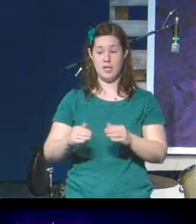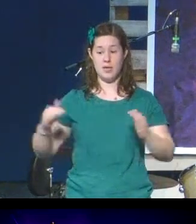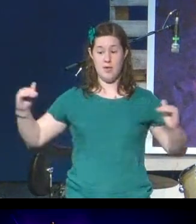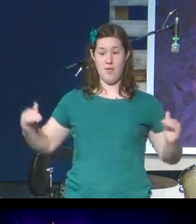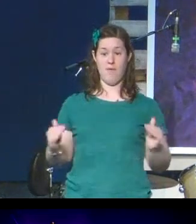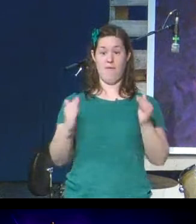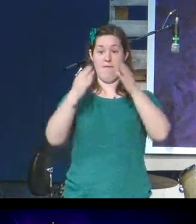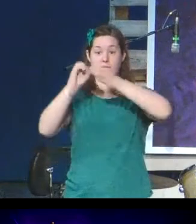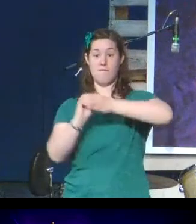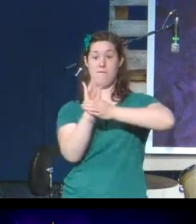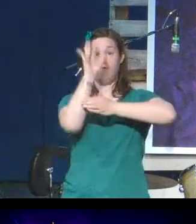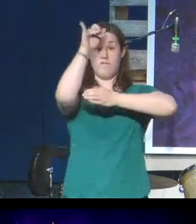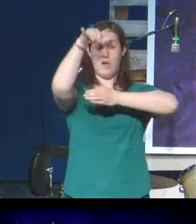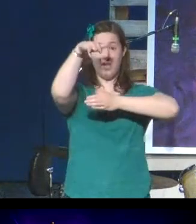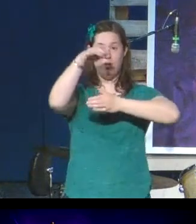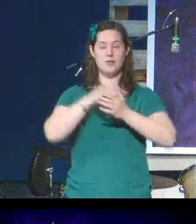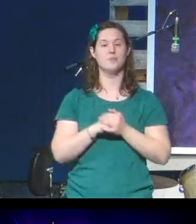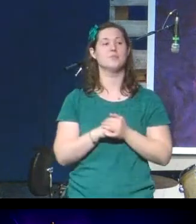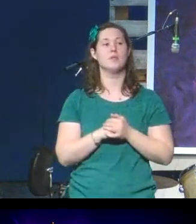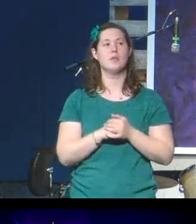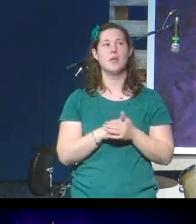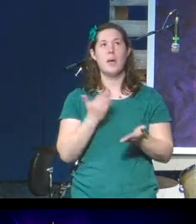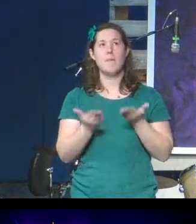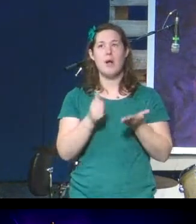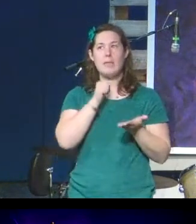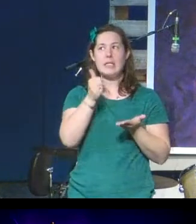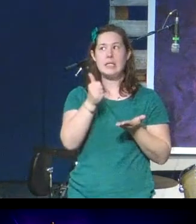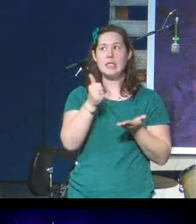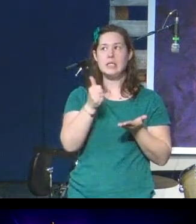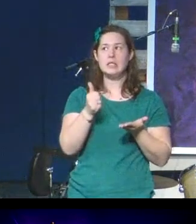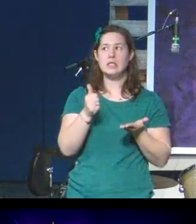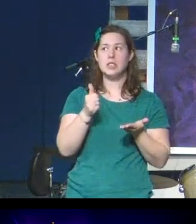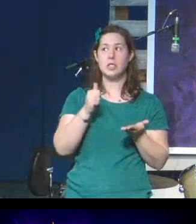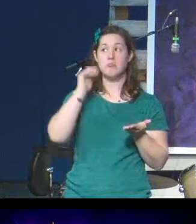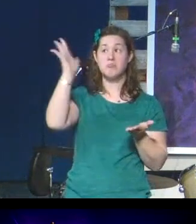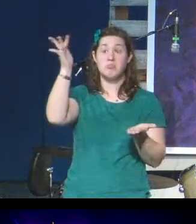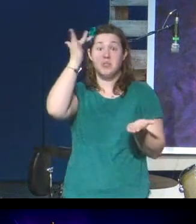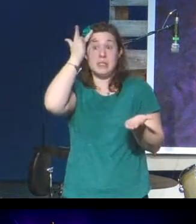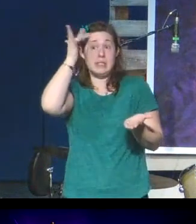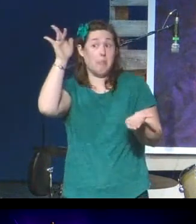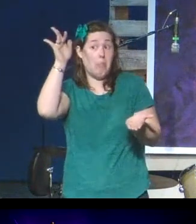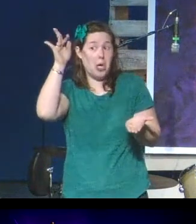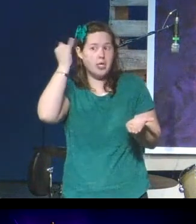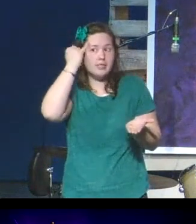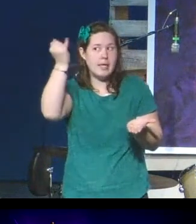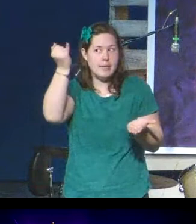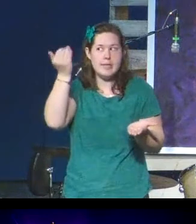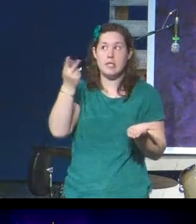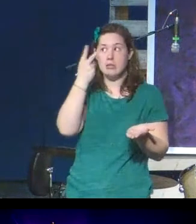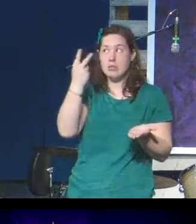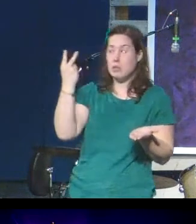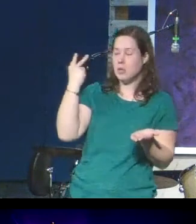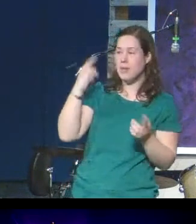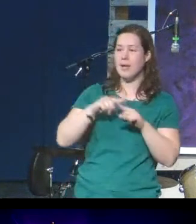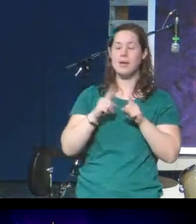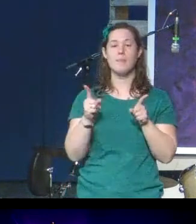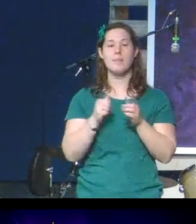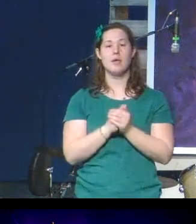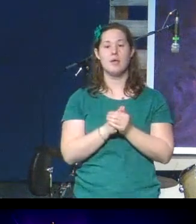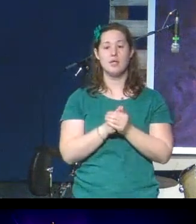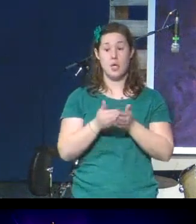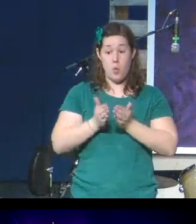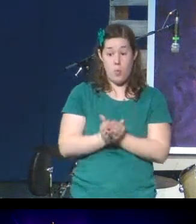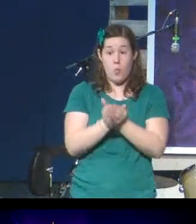probably not the smartest idea in hindsight, but it was an incredible experience. While we were on the boat, the captain was telling